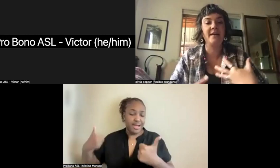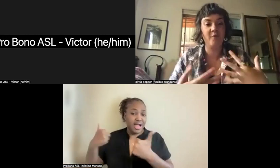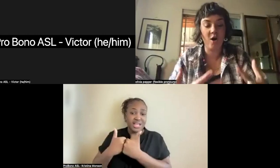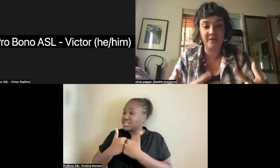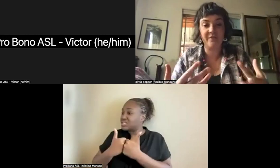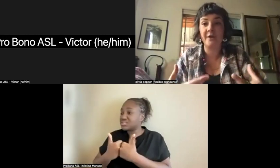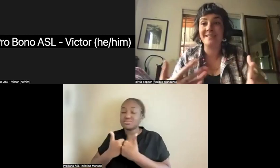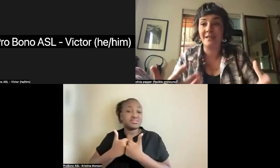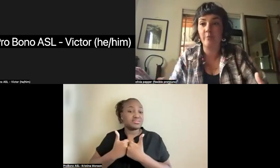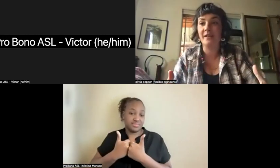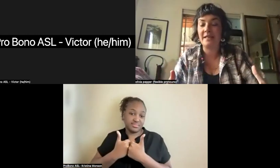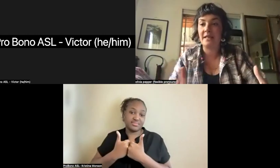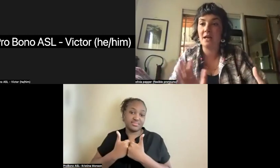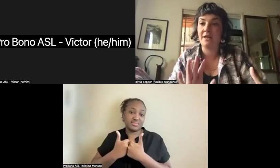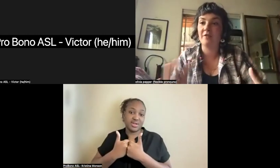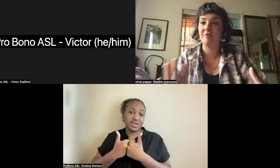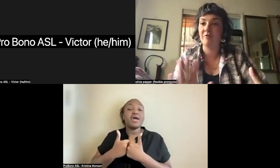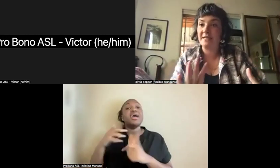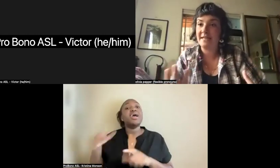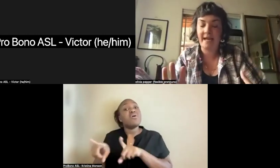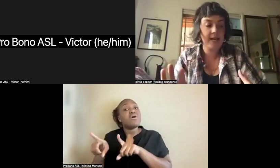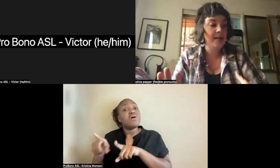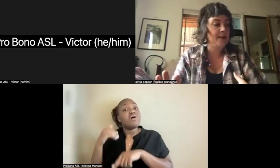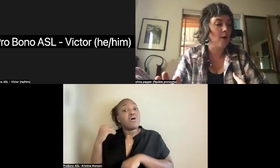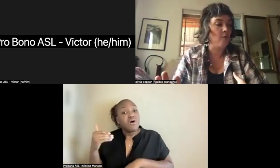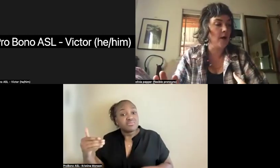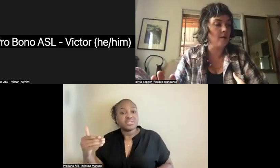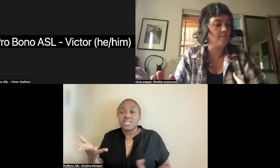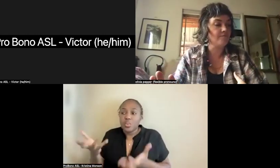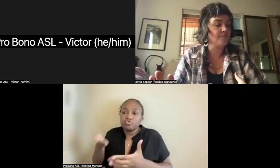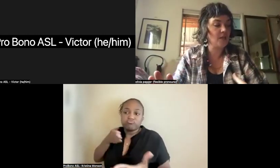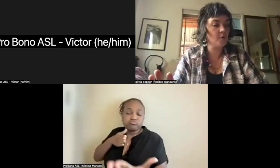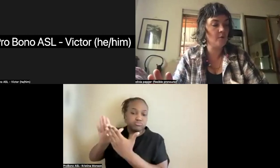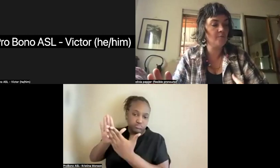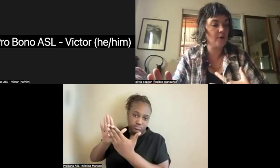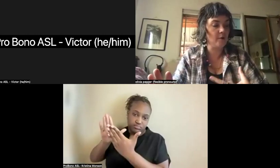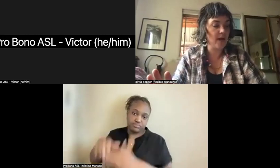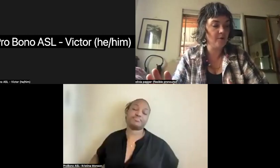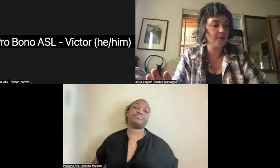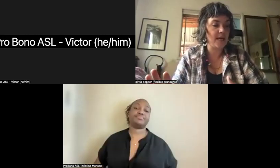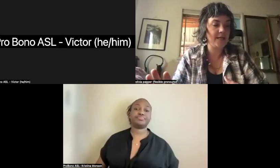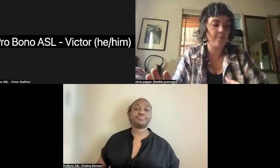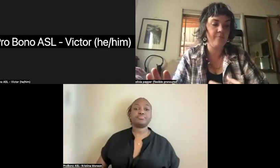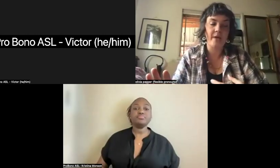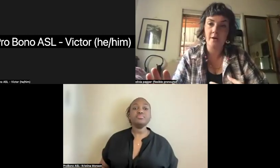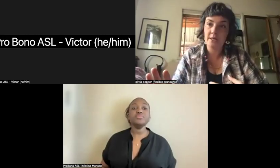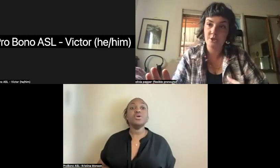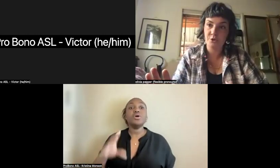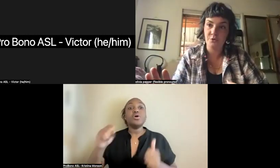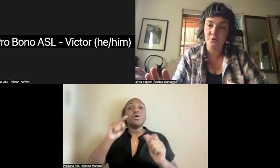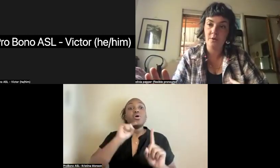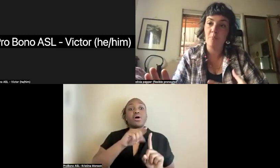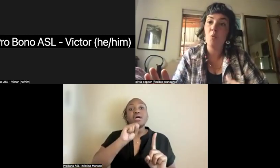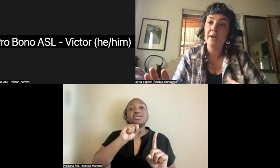and often very deliberately kind of affronting it. Now, Samuel McGregor Mathers ended up married